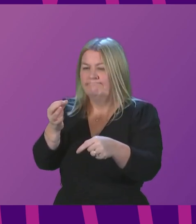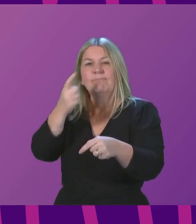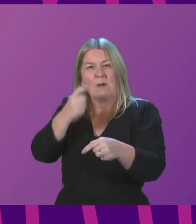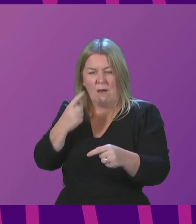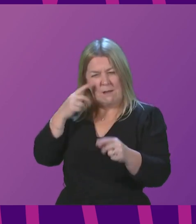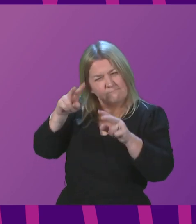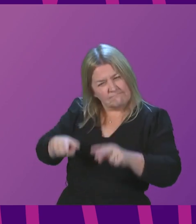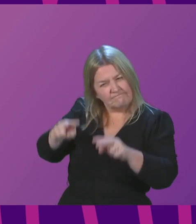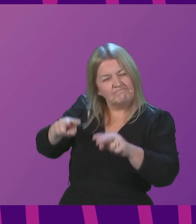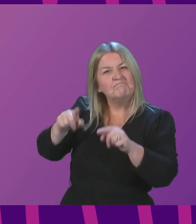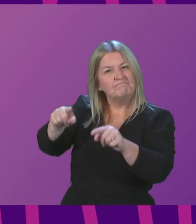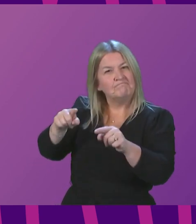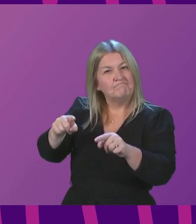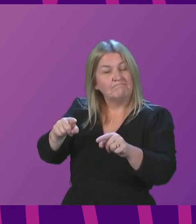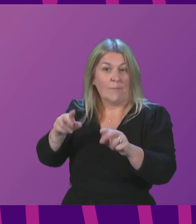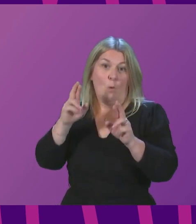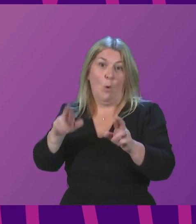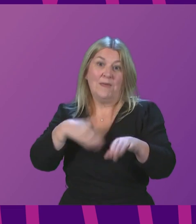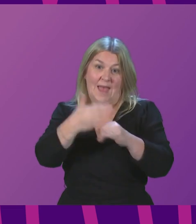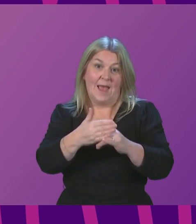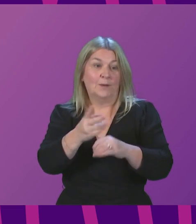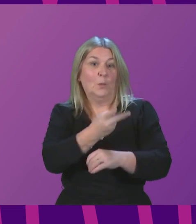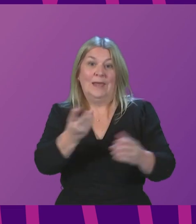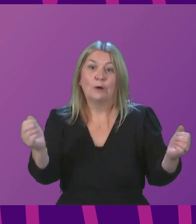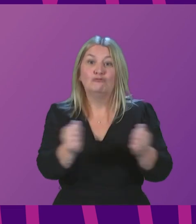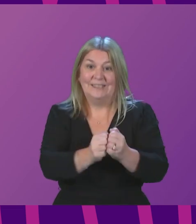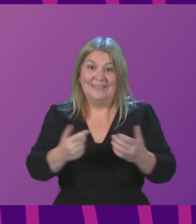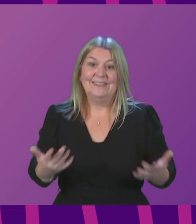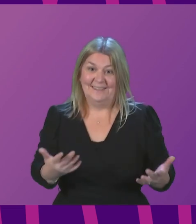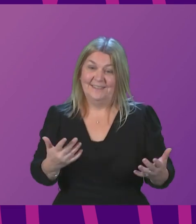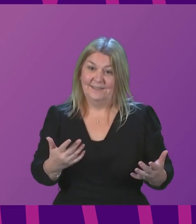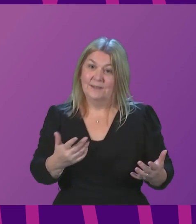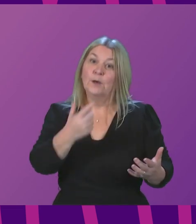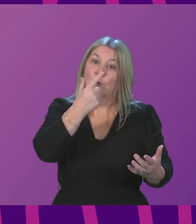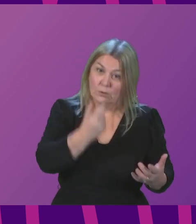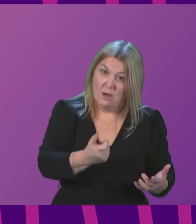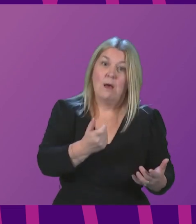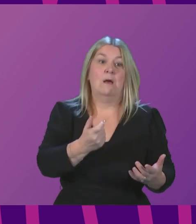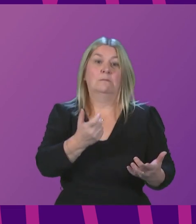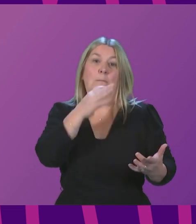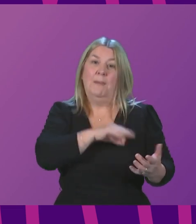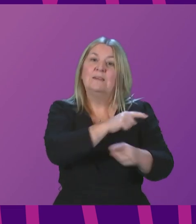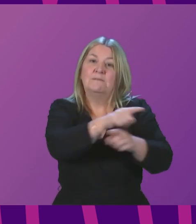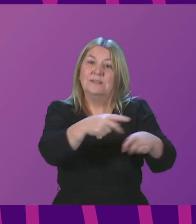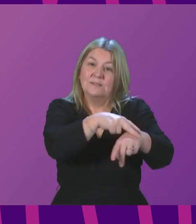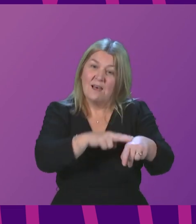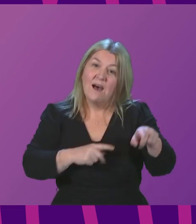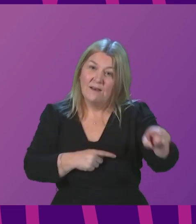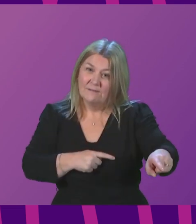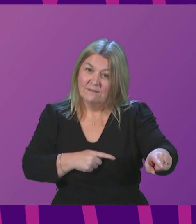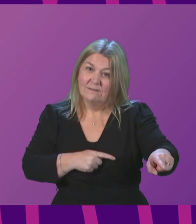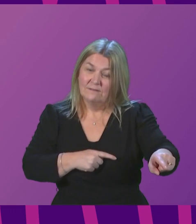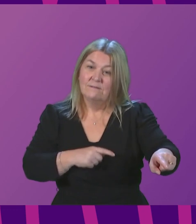the ends that I think Mark Griffin and I agree with can actually be achieved, in a way that benefits workers and does not inadvertently